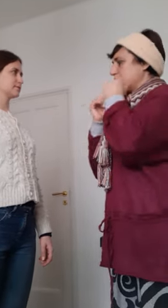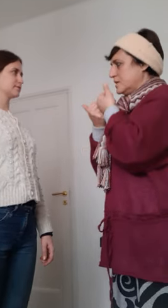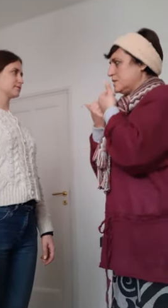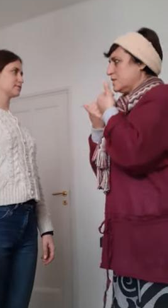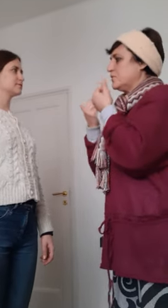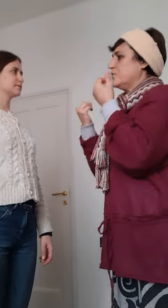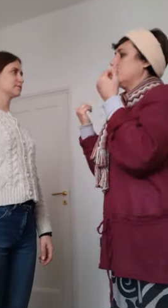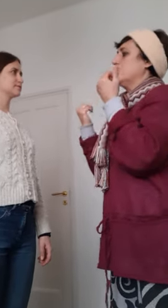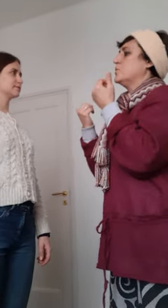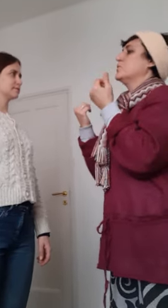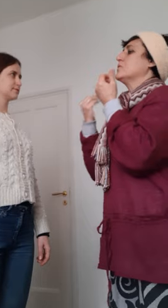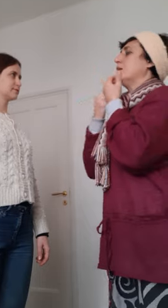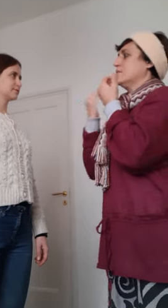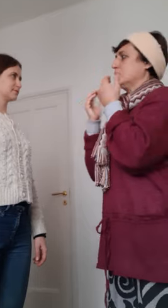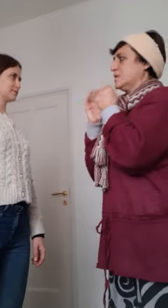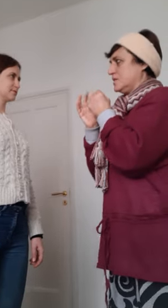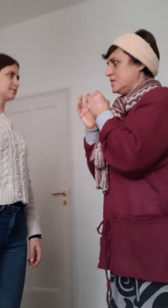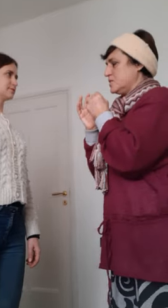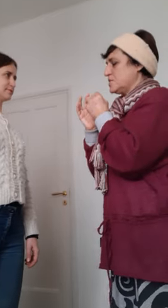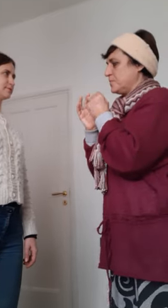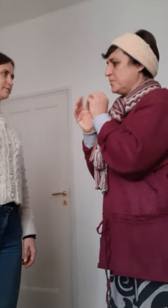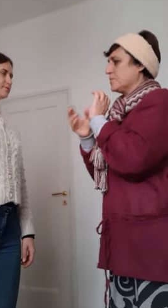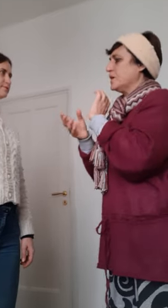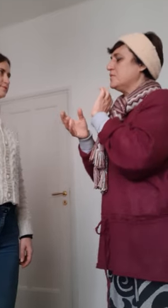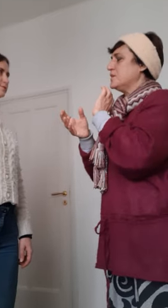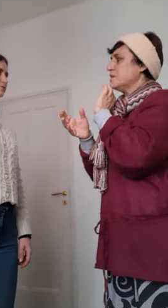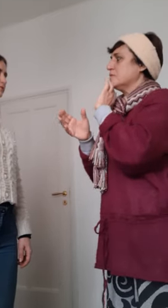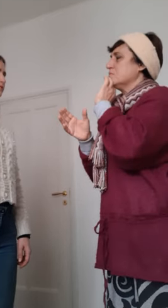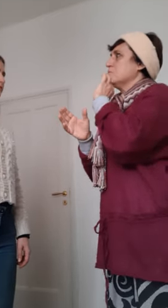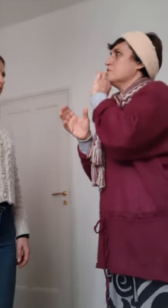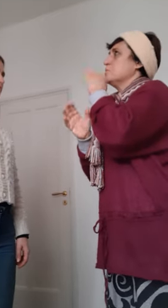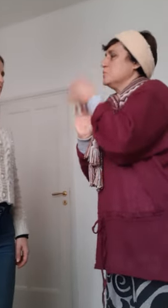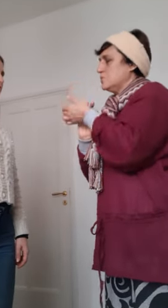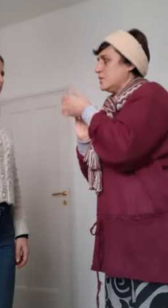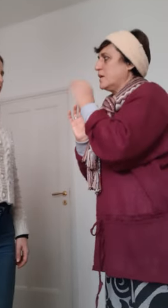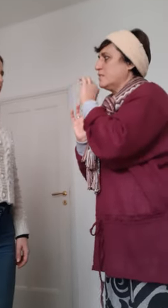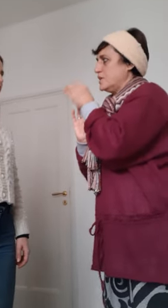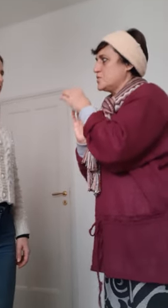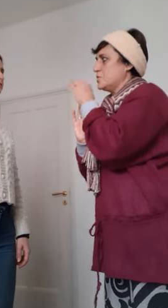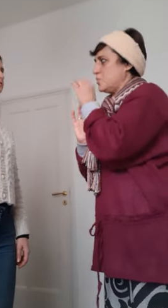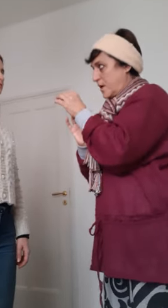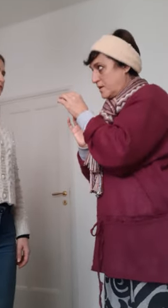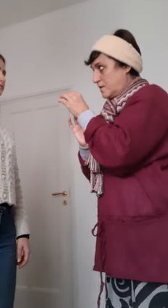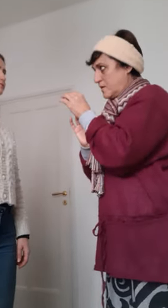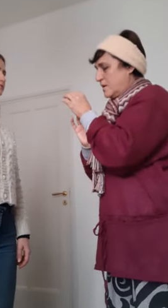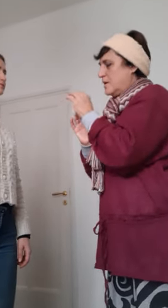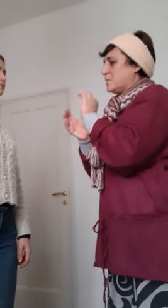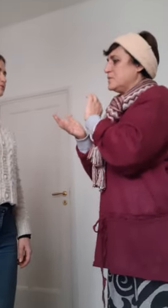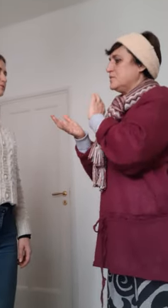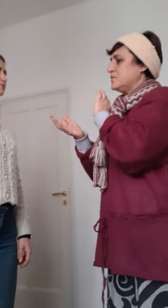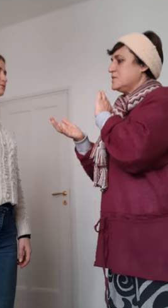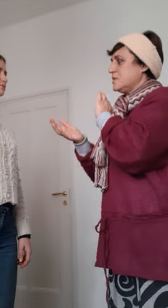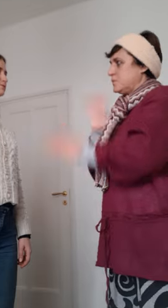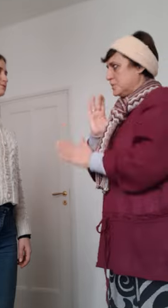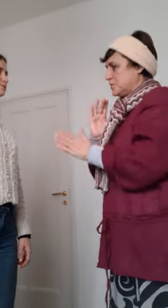tilting of your thigh with cartilage in a very smooth and gradual way because if it is abrupt